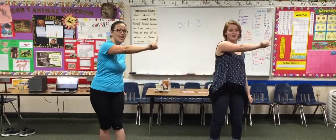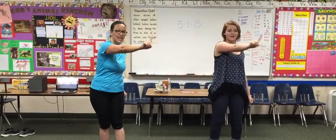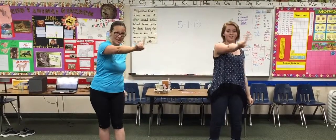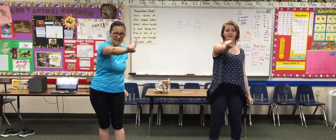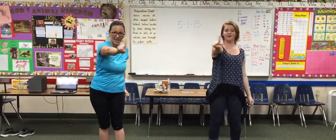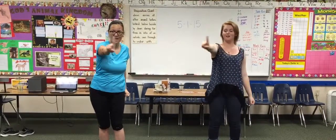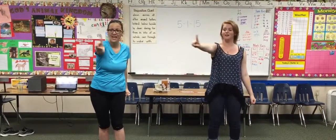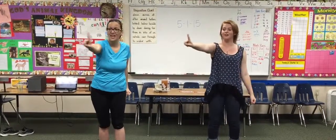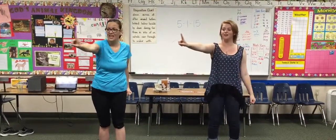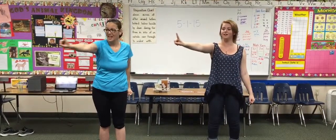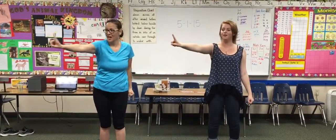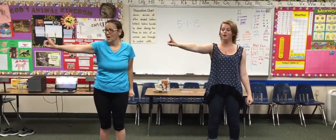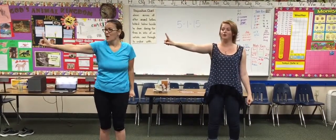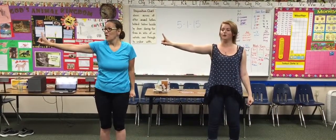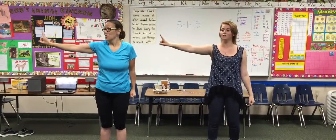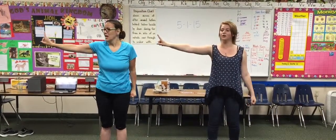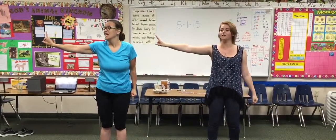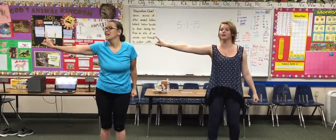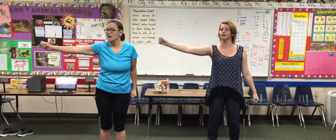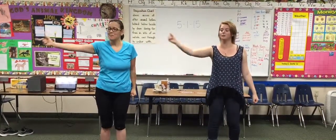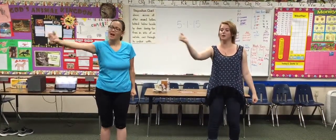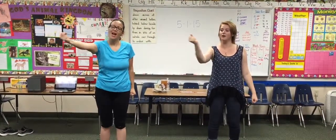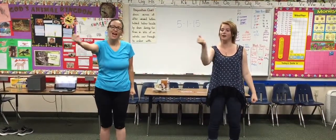remains